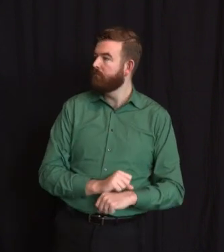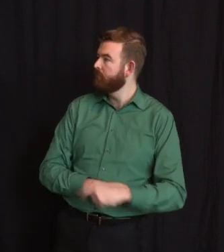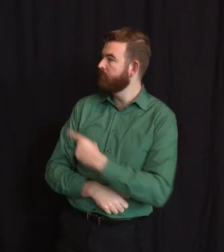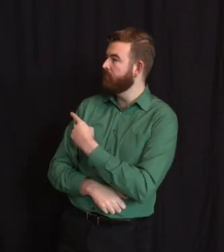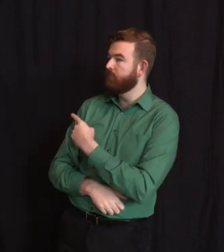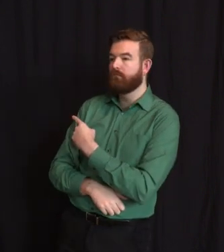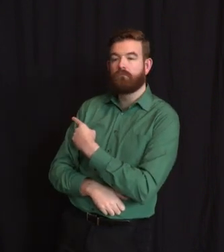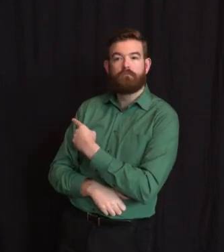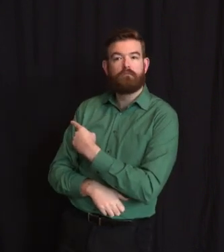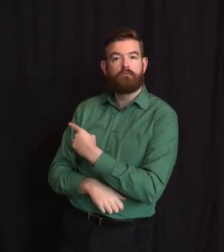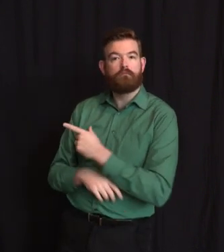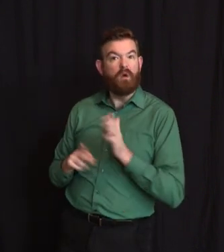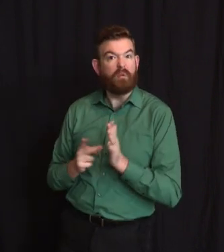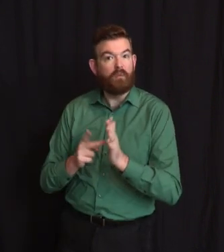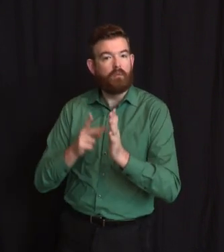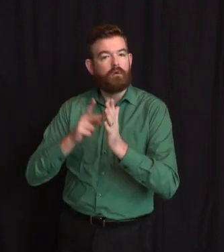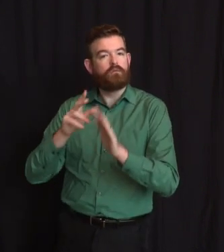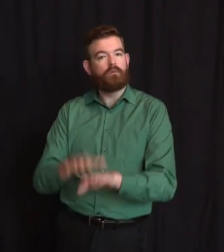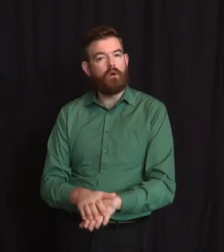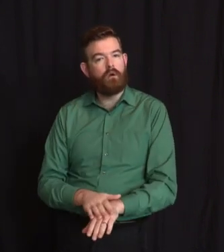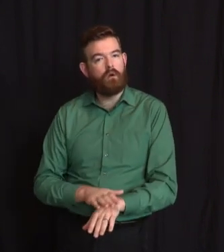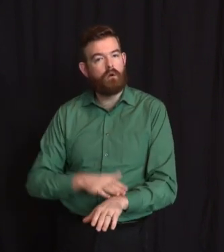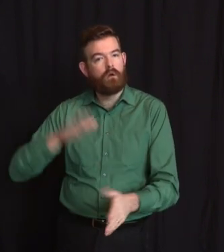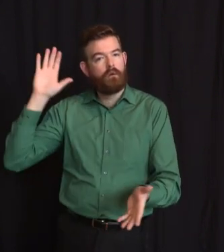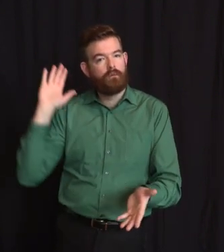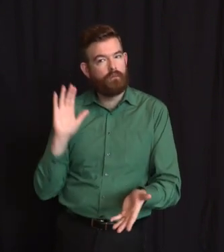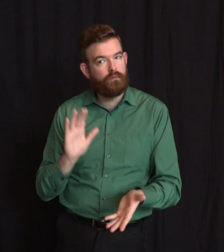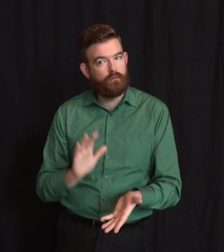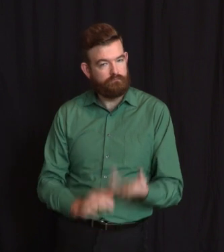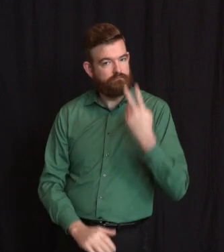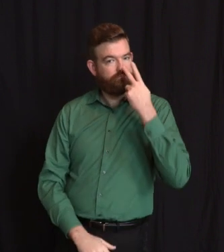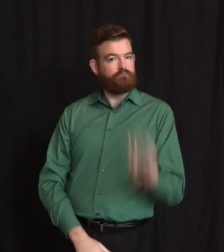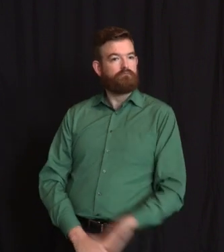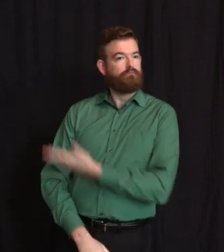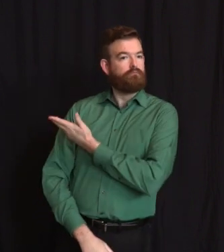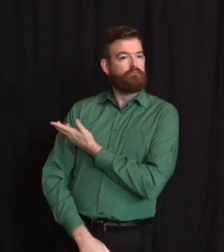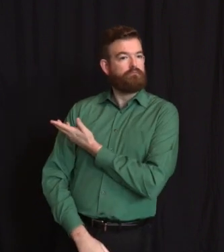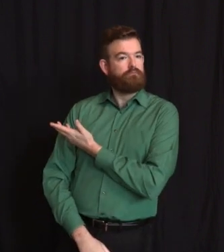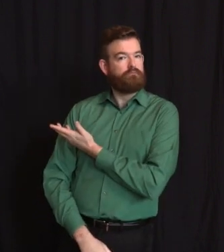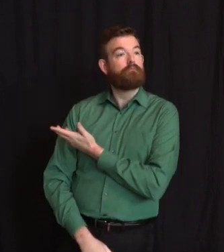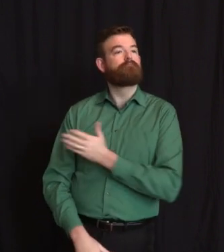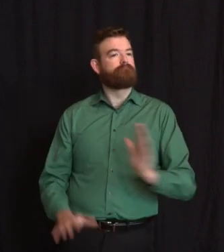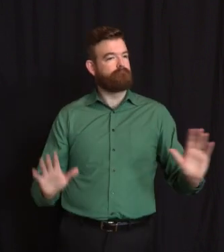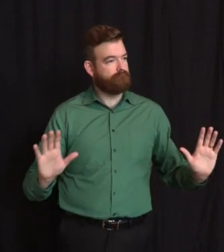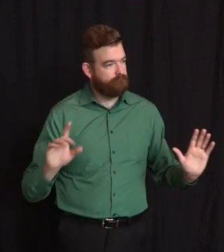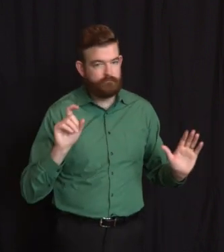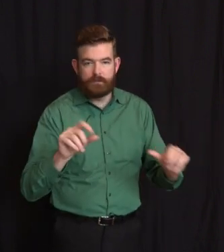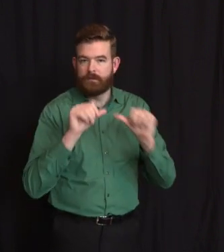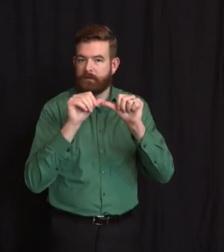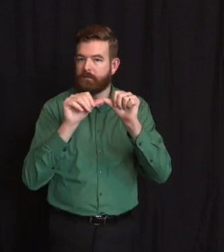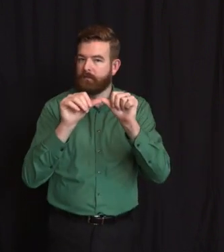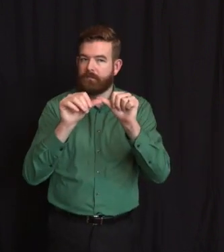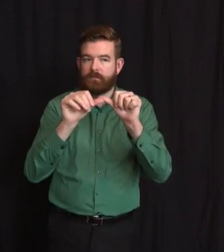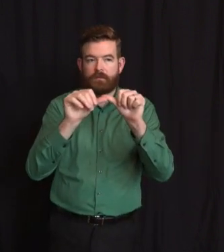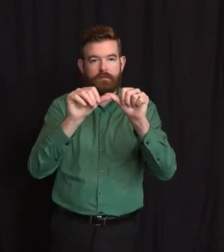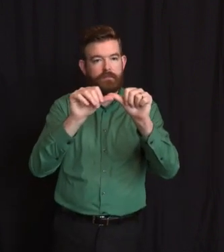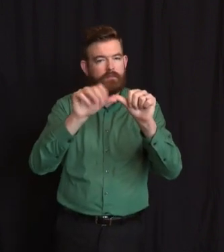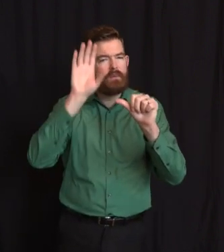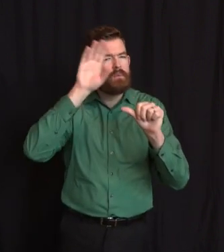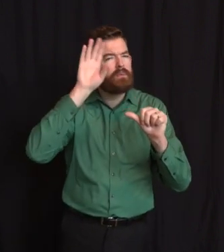what we must keep doing. I know it's hard. I know it's not fun. I know it's going to be for a few more weeks,